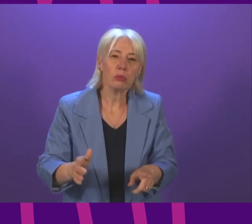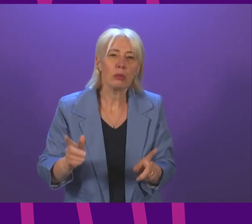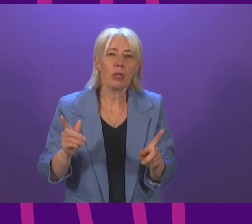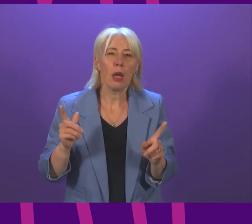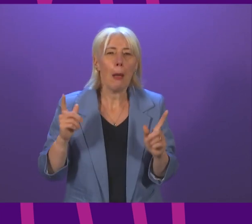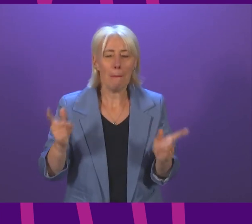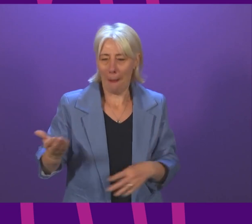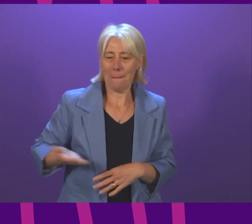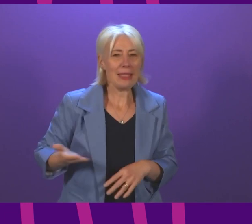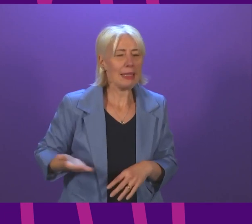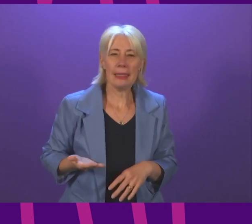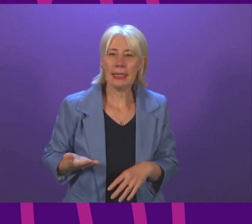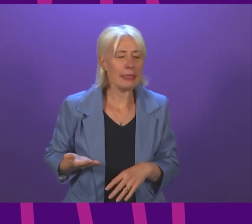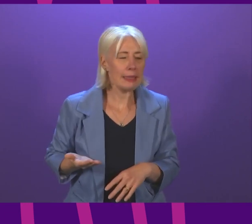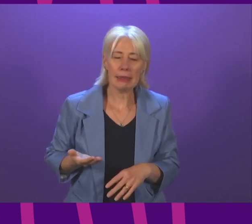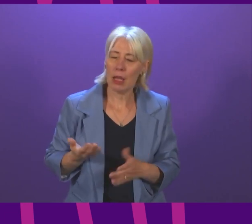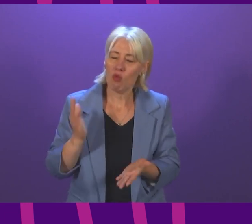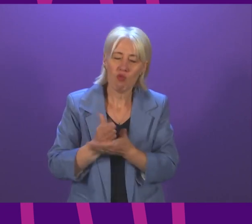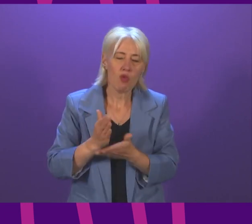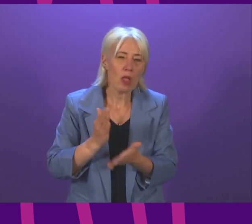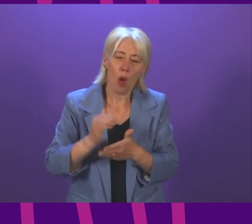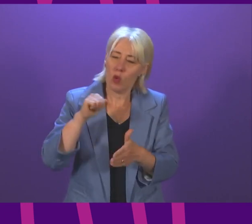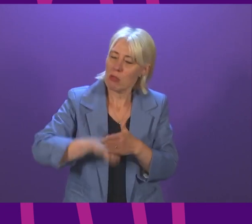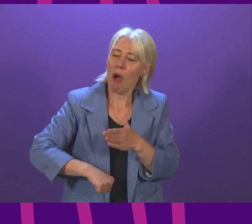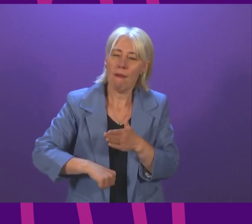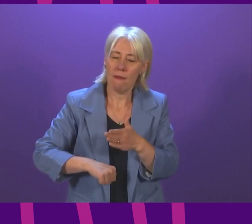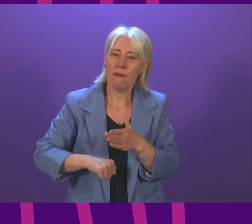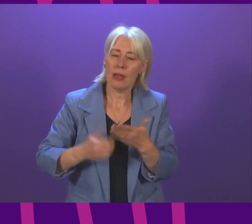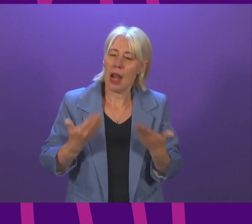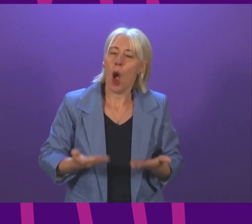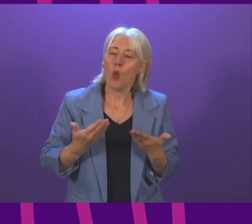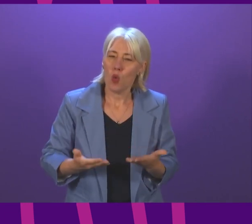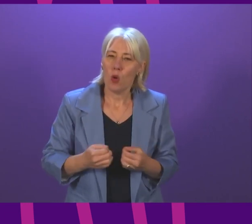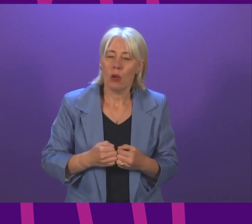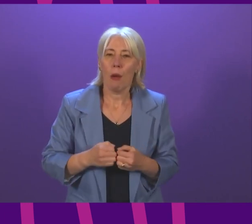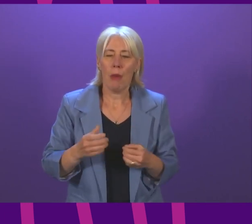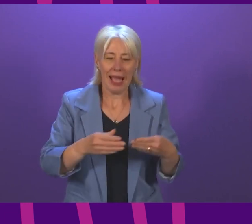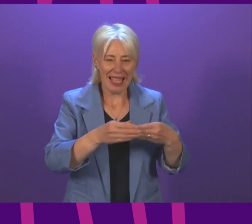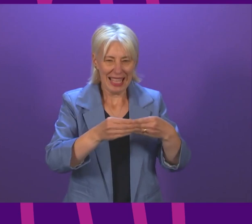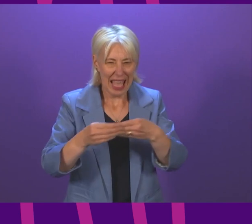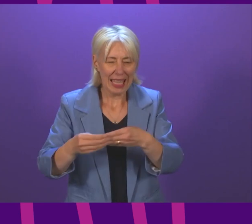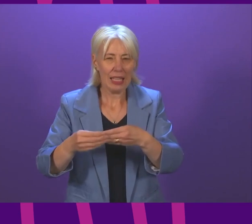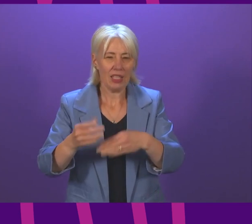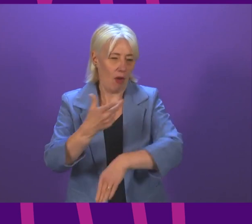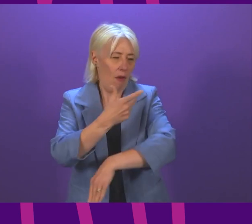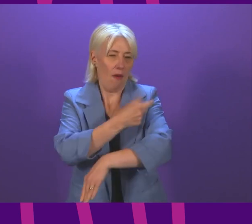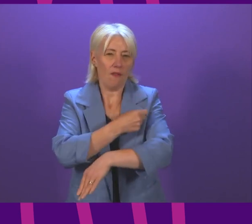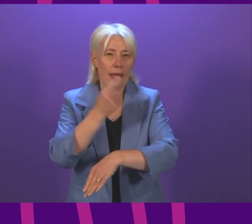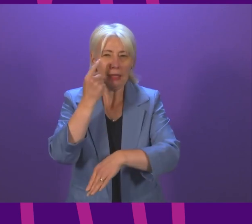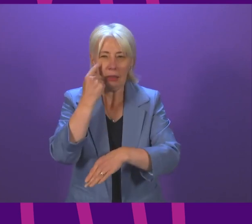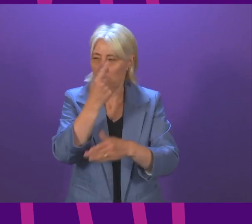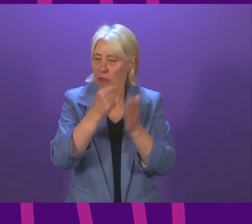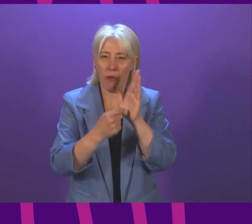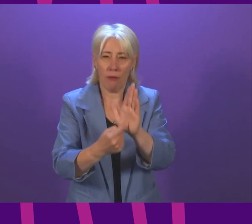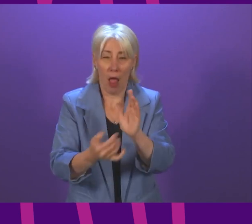Businesses have never had a tougher time than right now. But they're getting guidance on vaccine passports at the very last